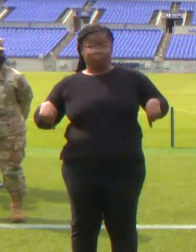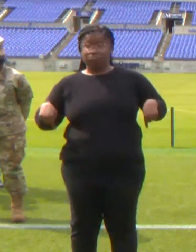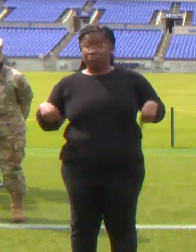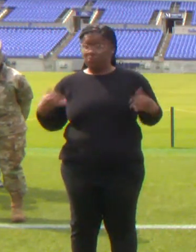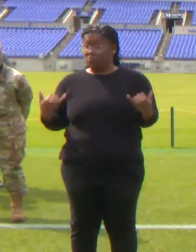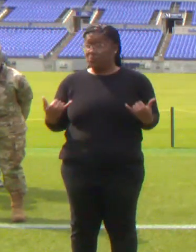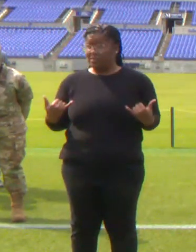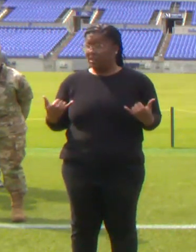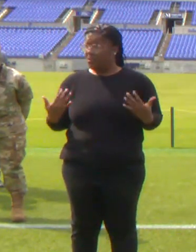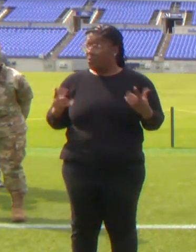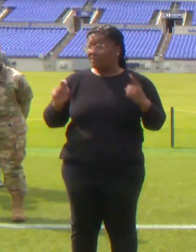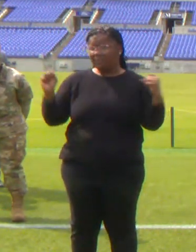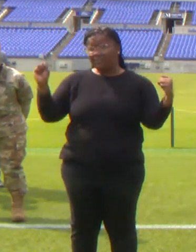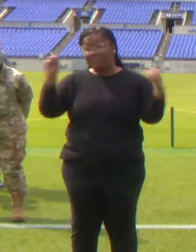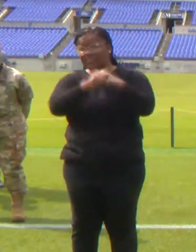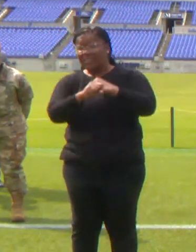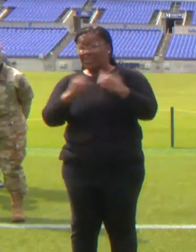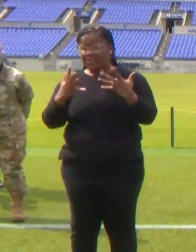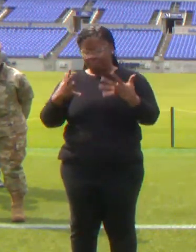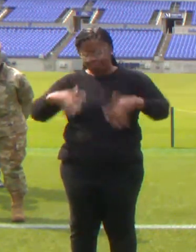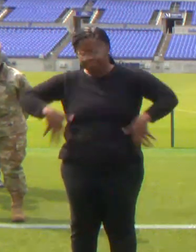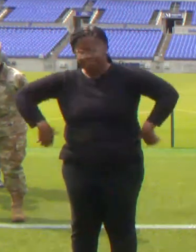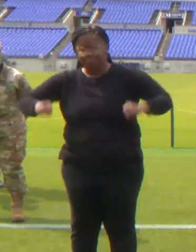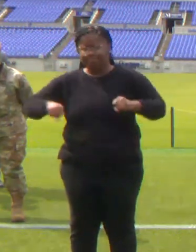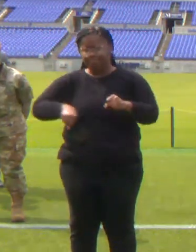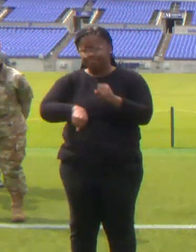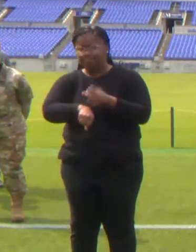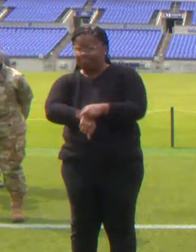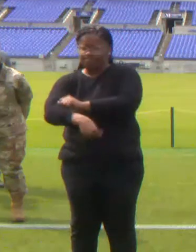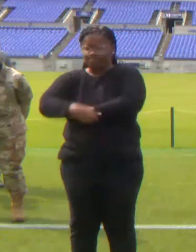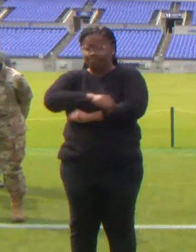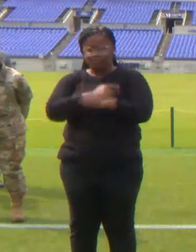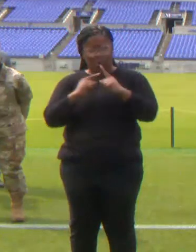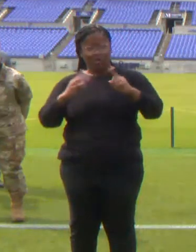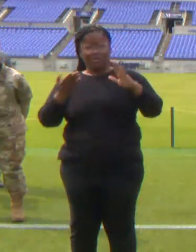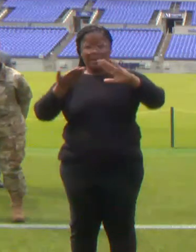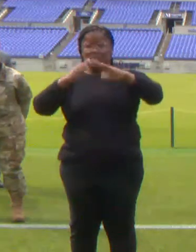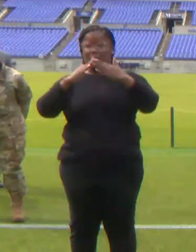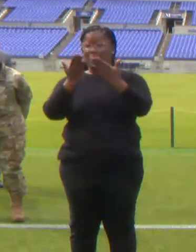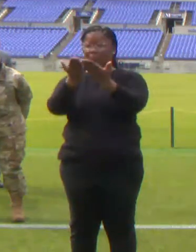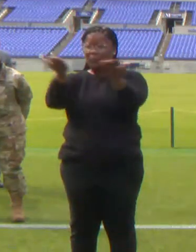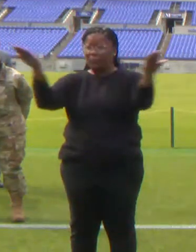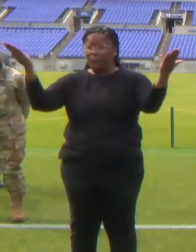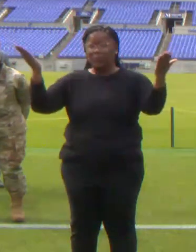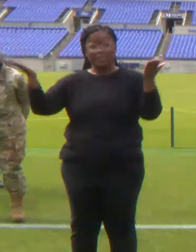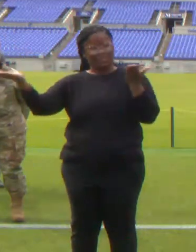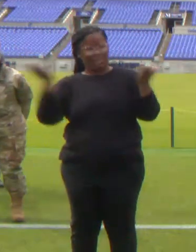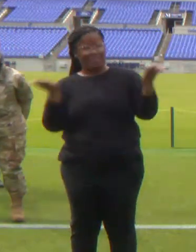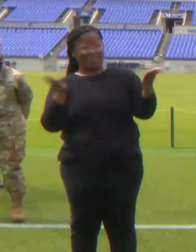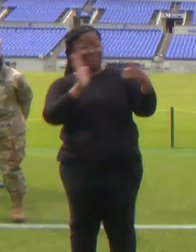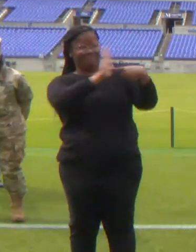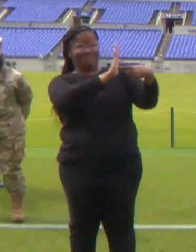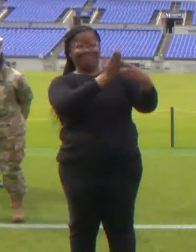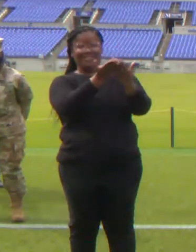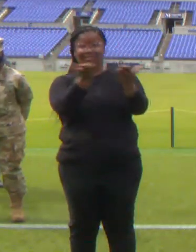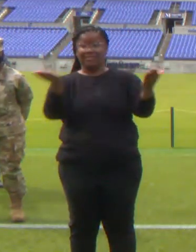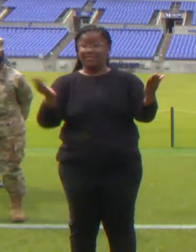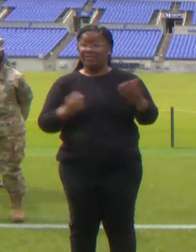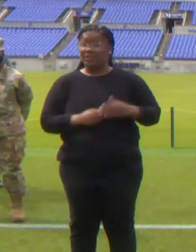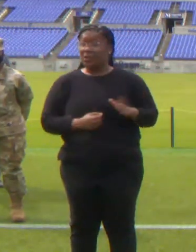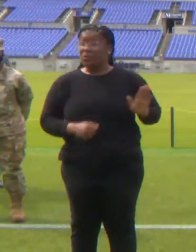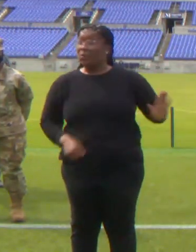taking action on behalf of the communities that you serve. And your willingness to talk about the